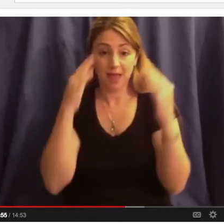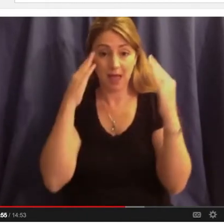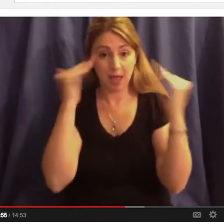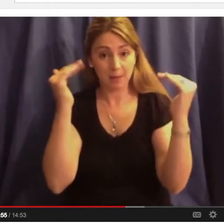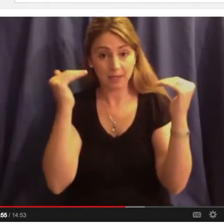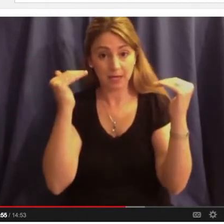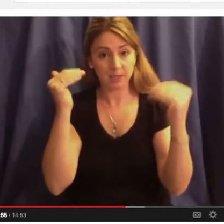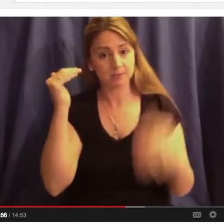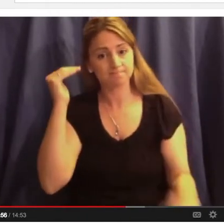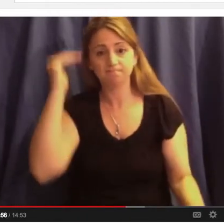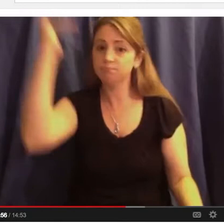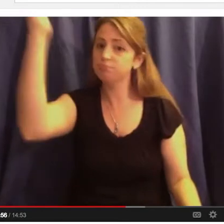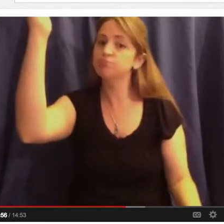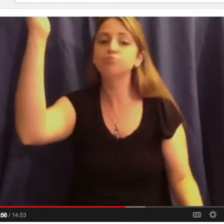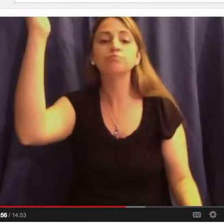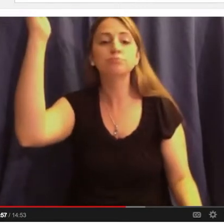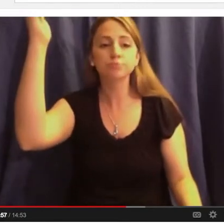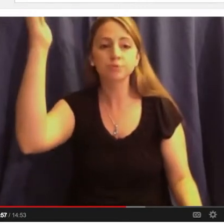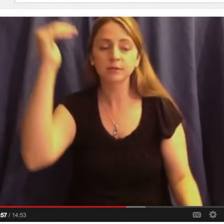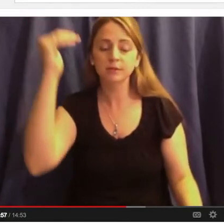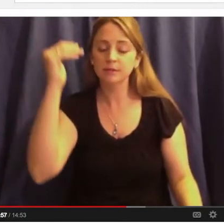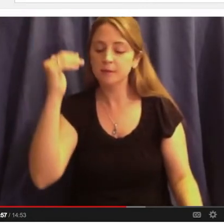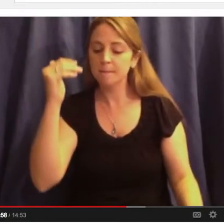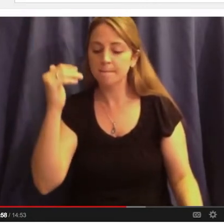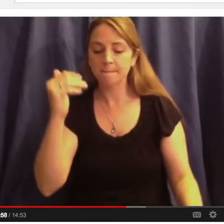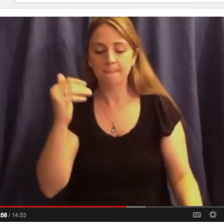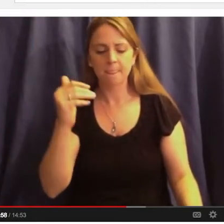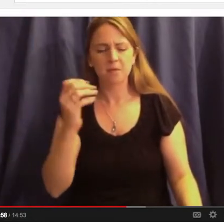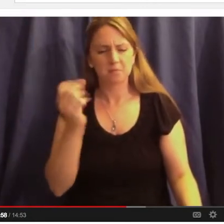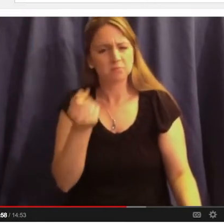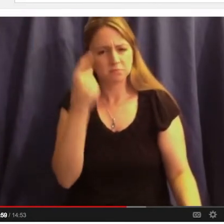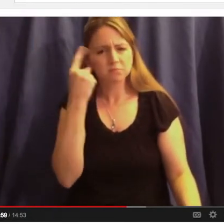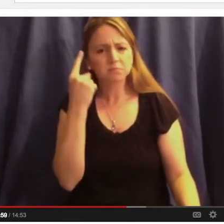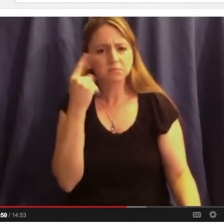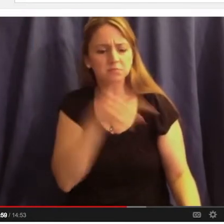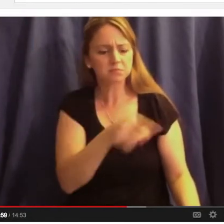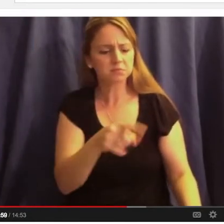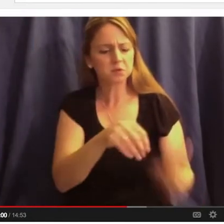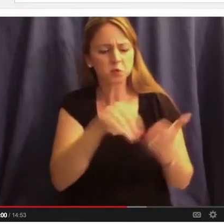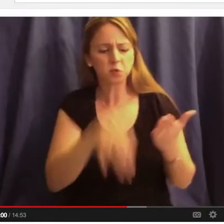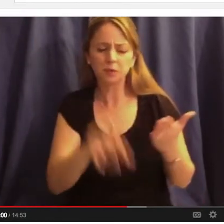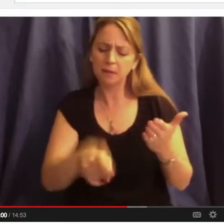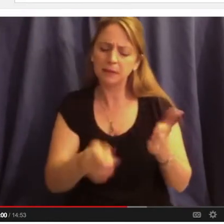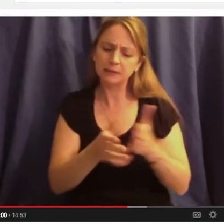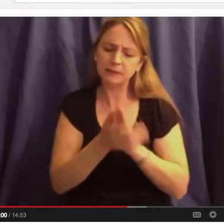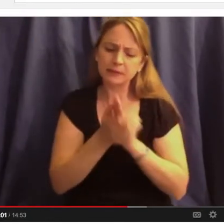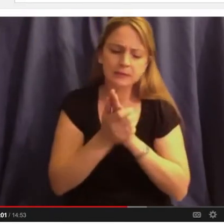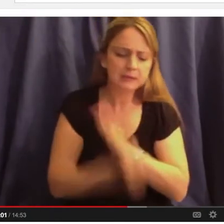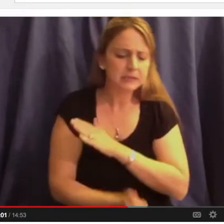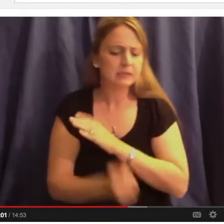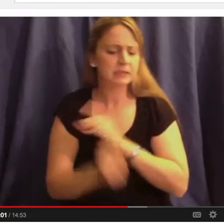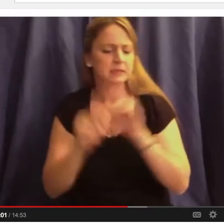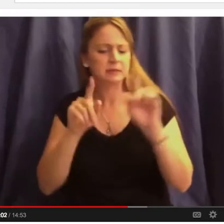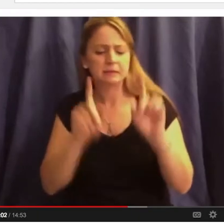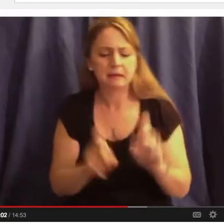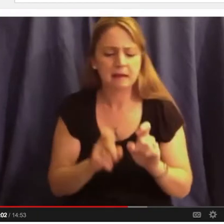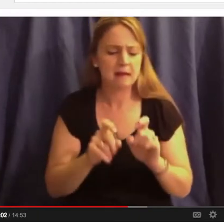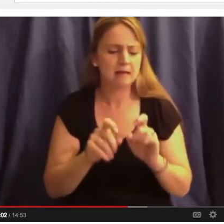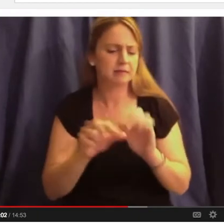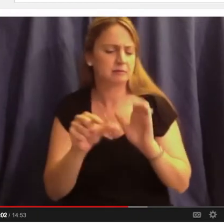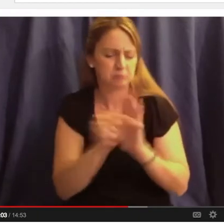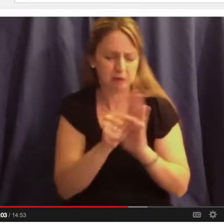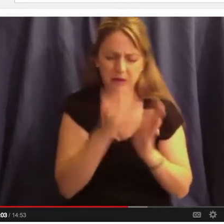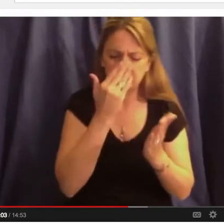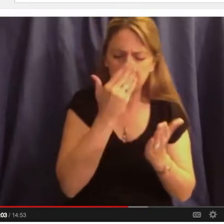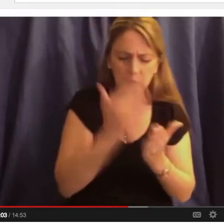academic preparation of students. Their grades, the rigor of the coursework, their test taking skills, their attitude, the fire in the belly, the